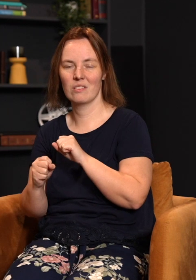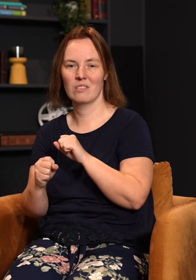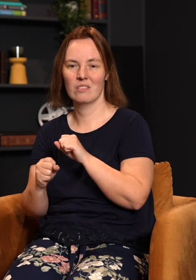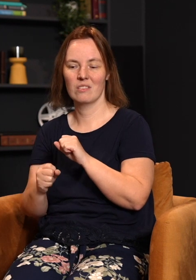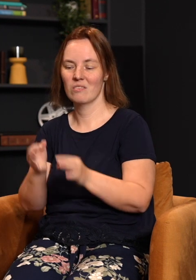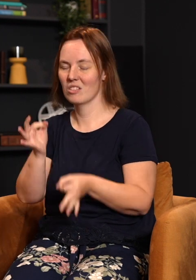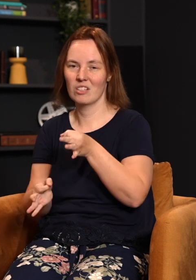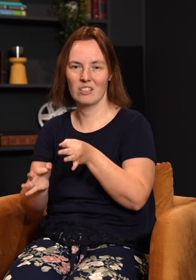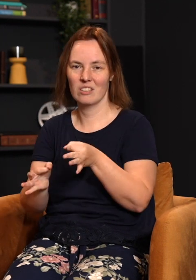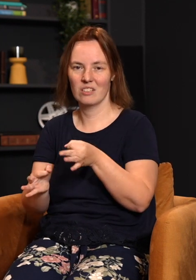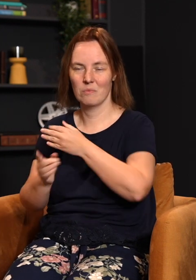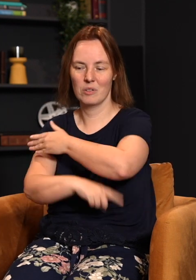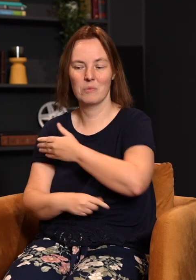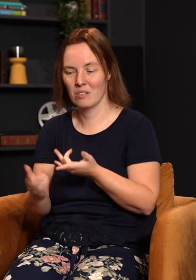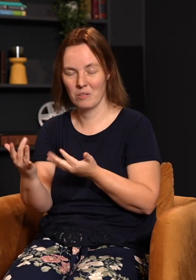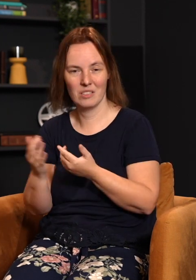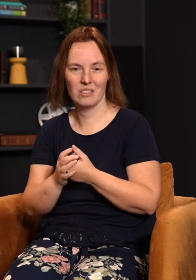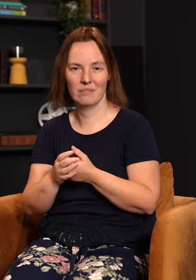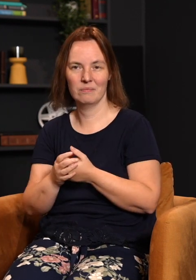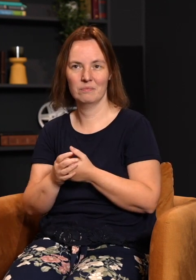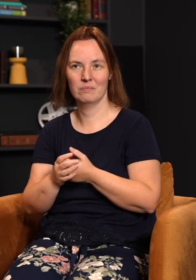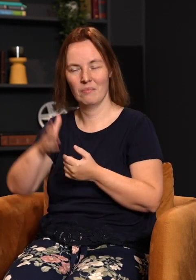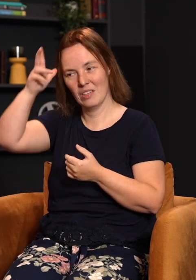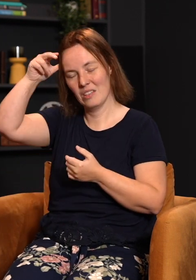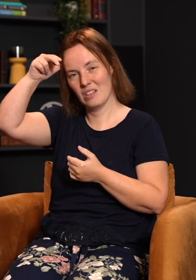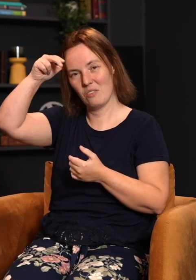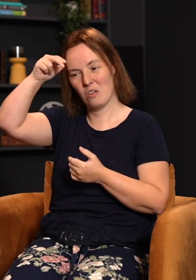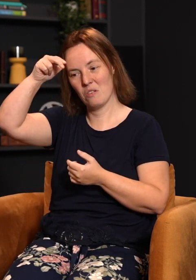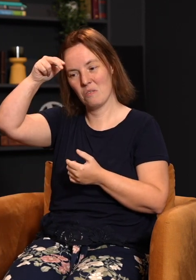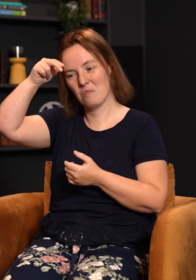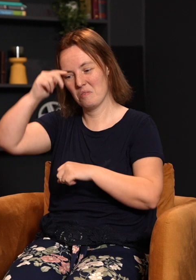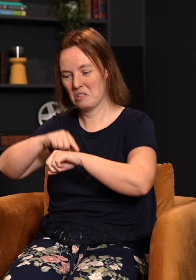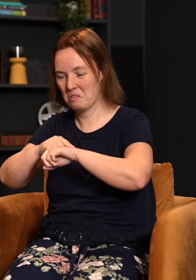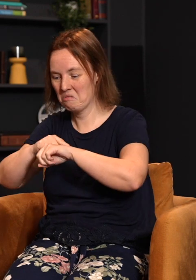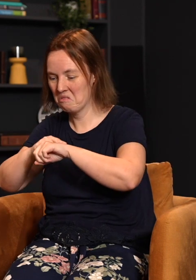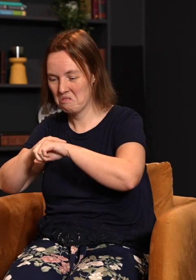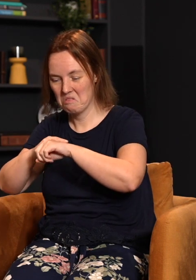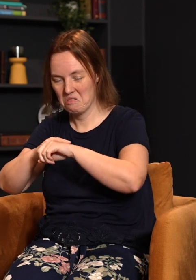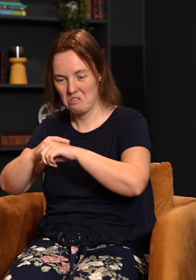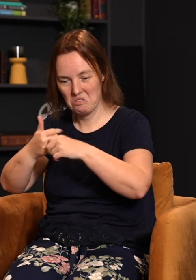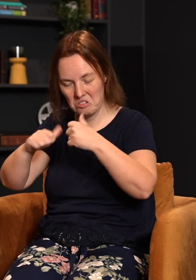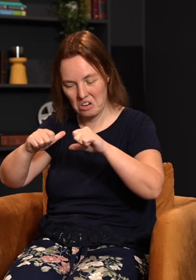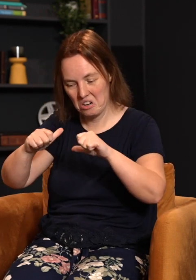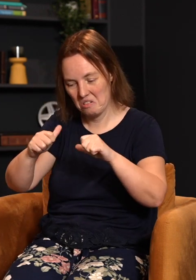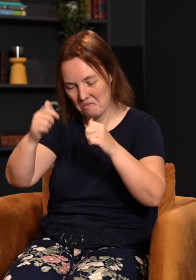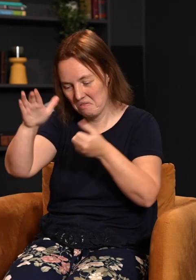from the just punishment that awaits you. The devil will try to fill your life with distractions so that you never think of